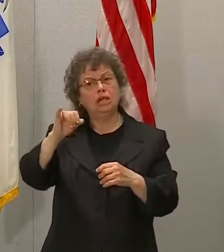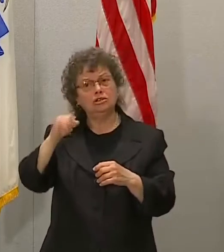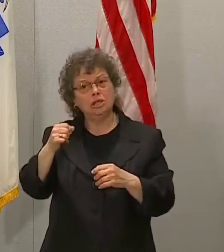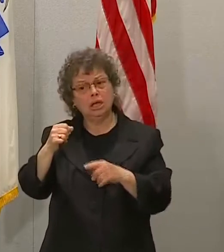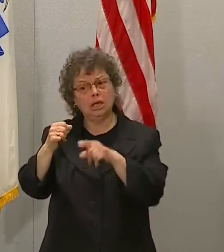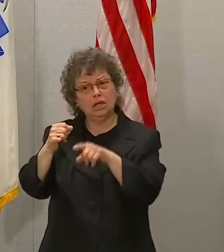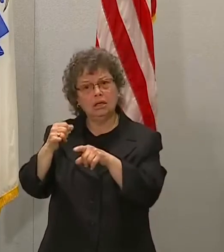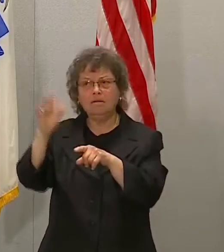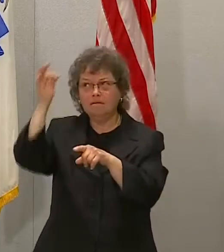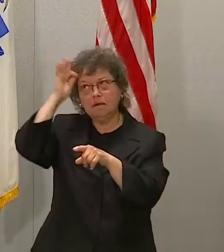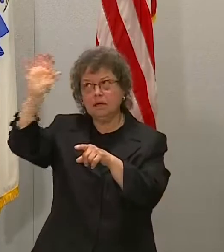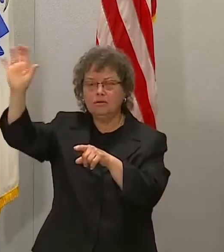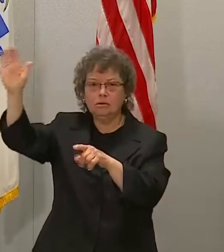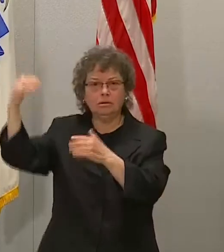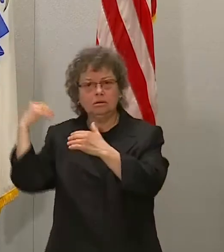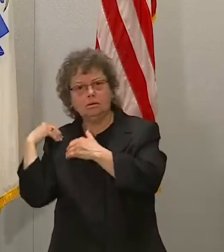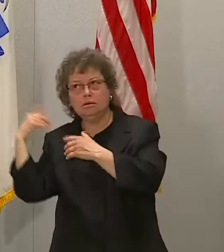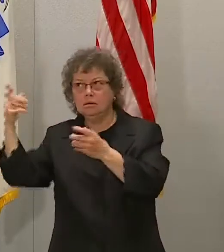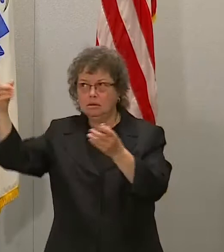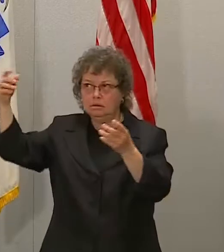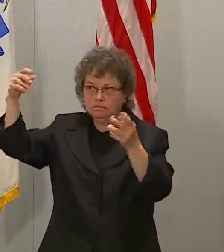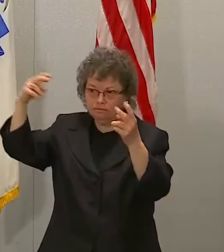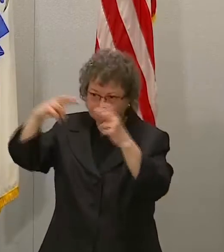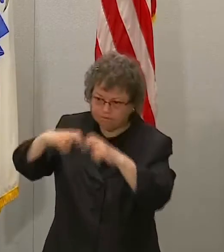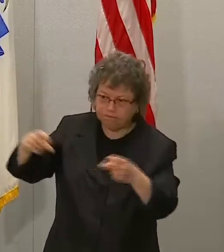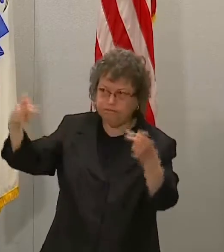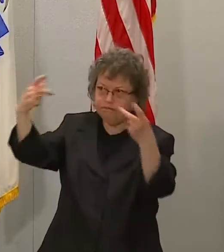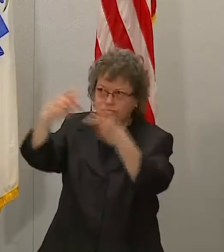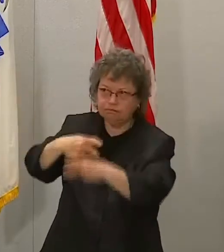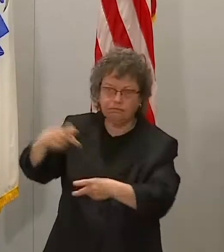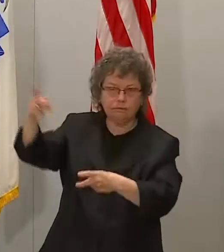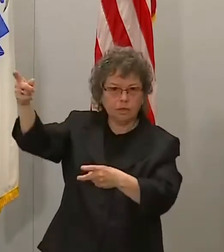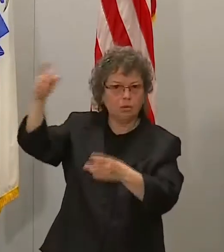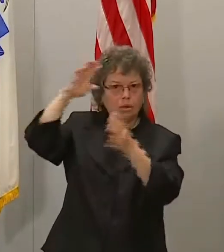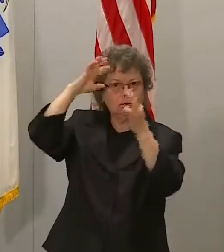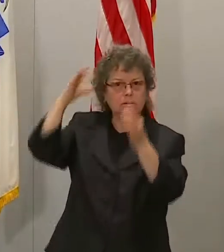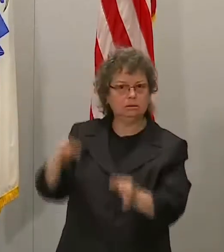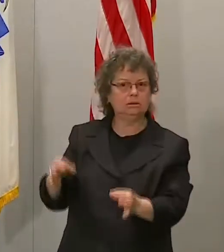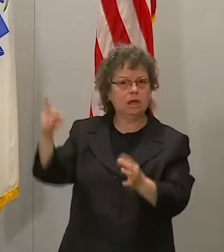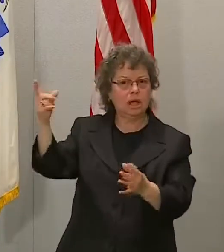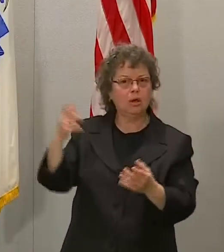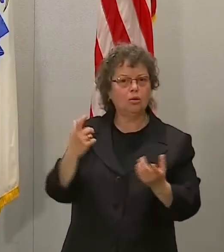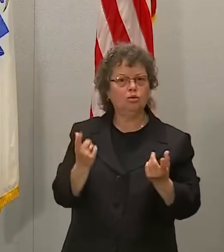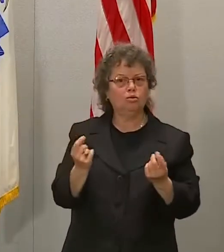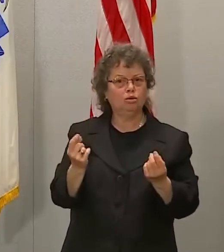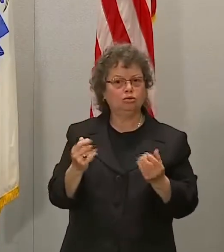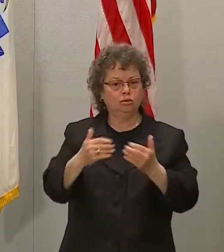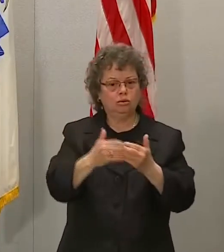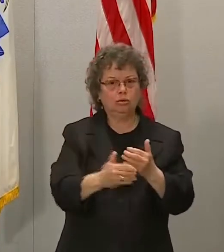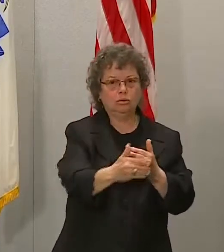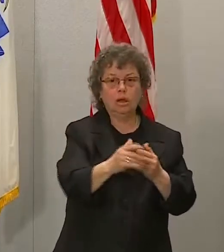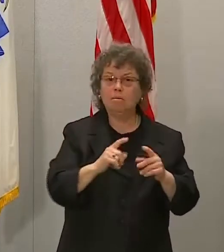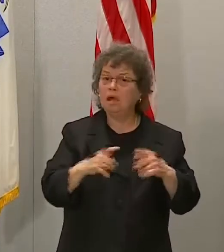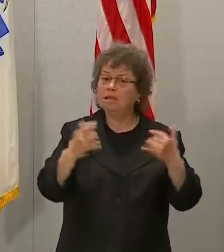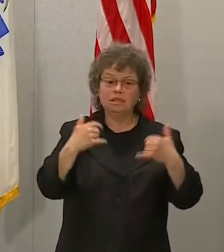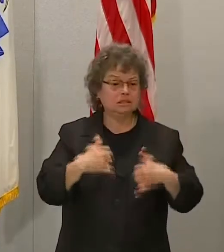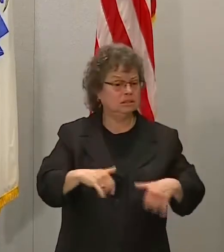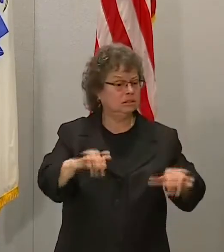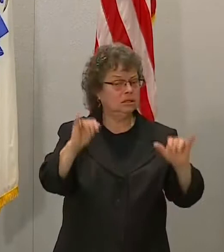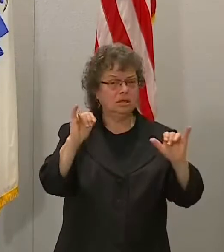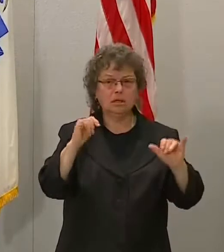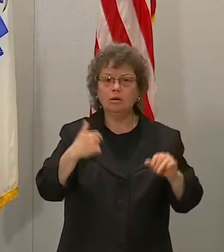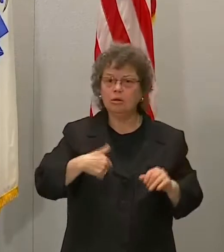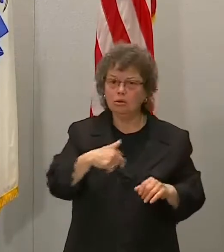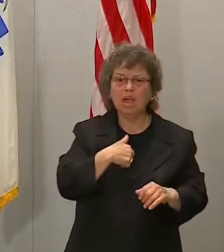buckle down on and decide how they believe we should move forward. But in the meantime, we have very